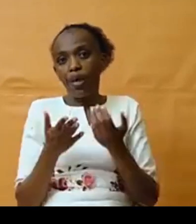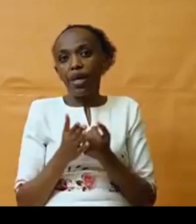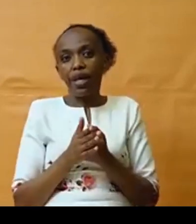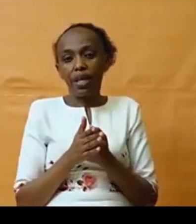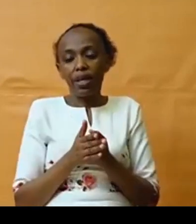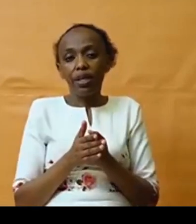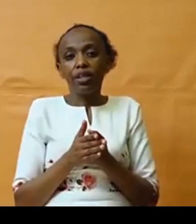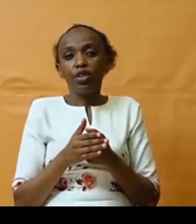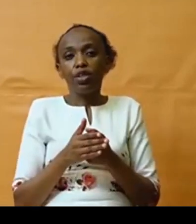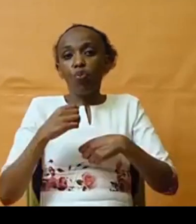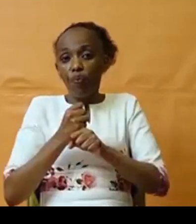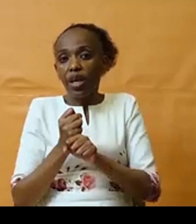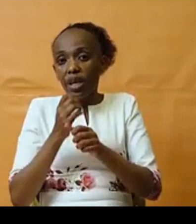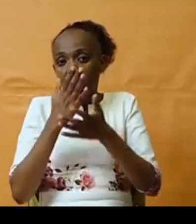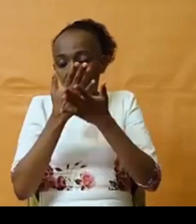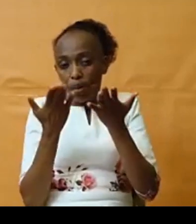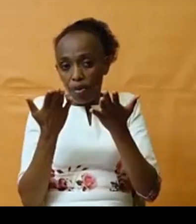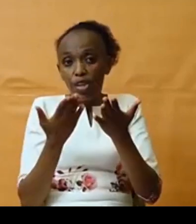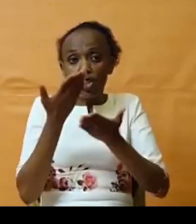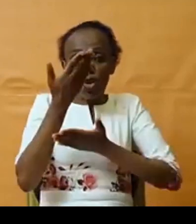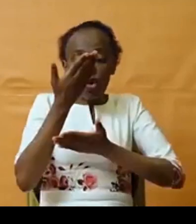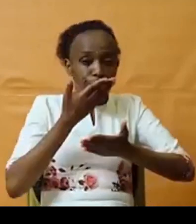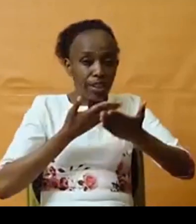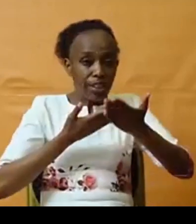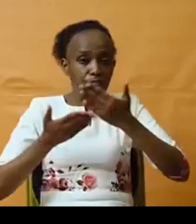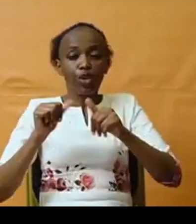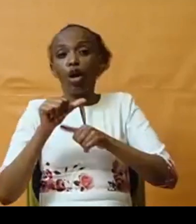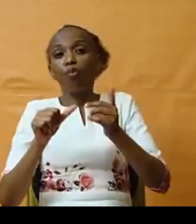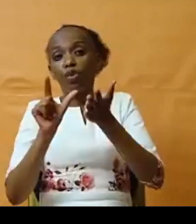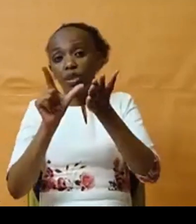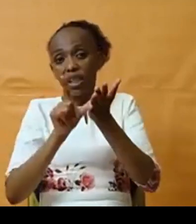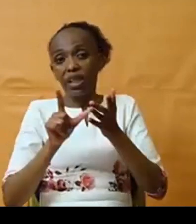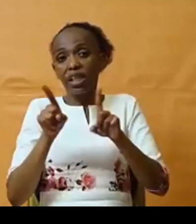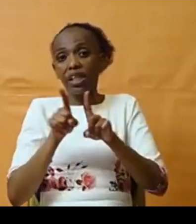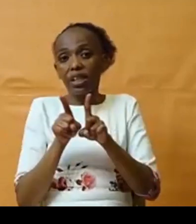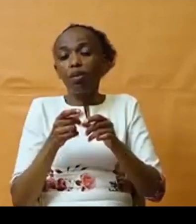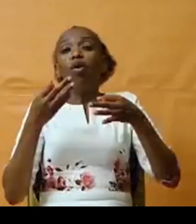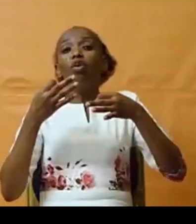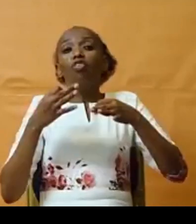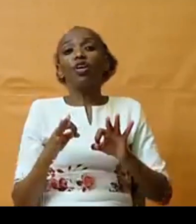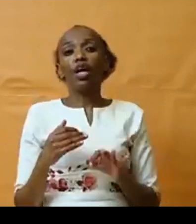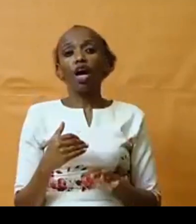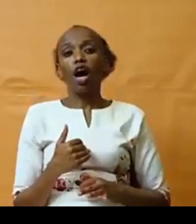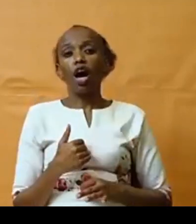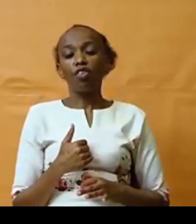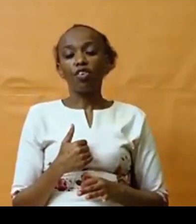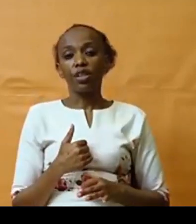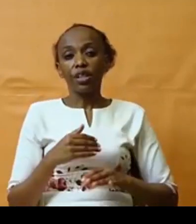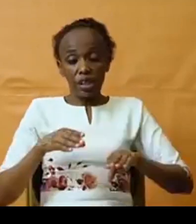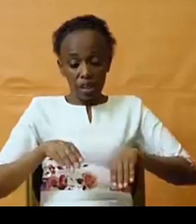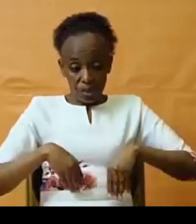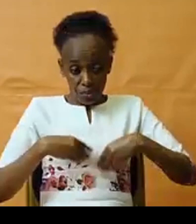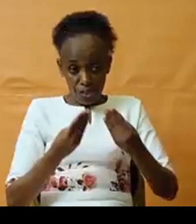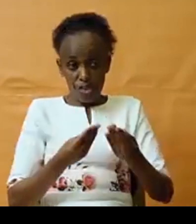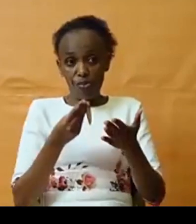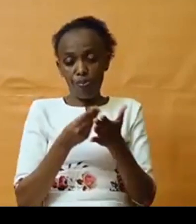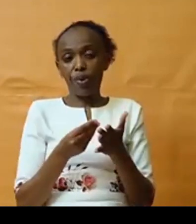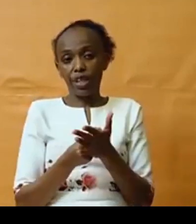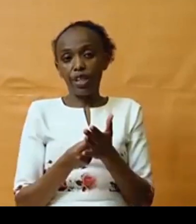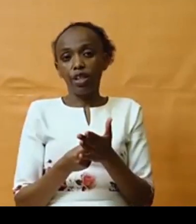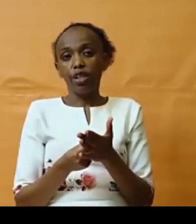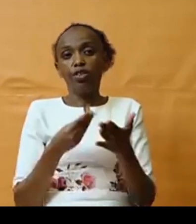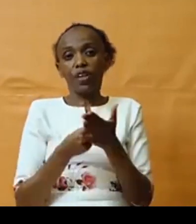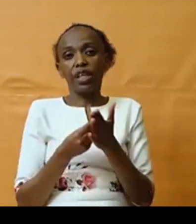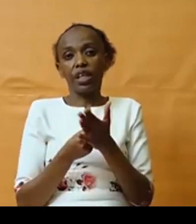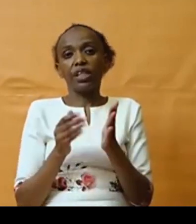some of these conversations of debt, they are also freeing some of the money to finance development sectors,